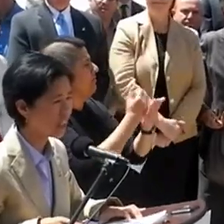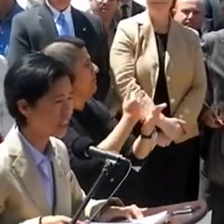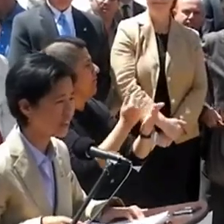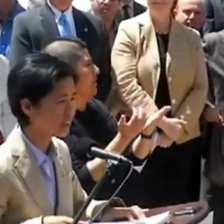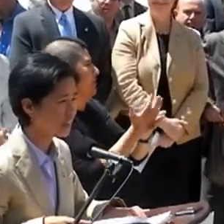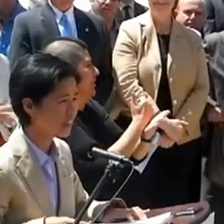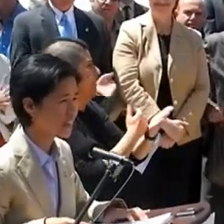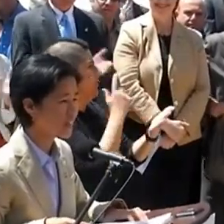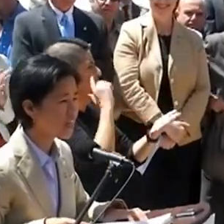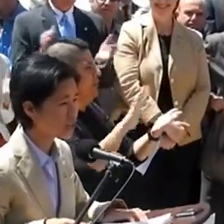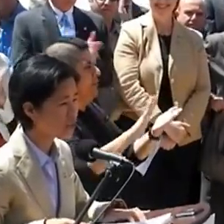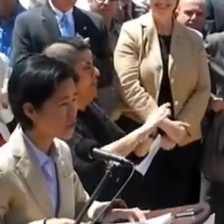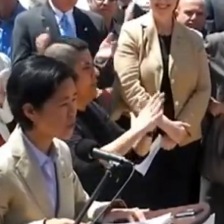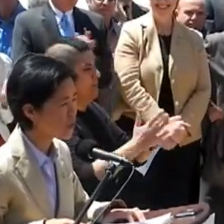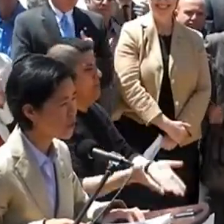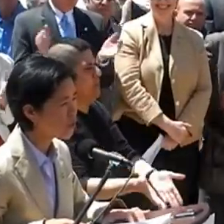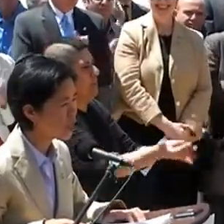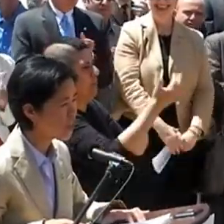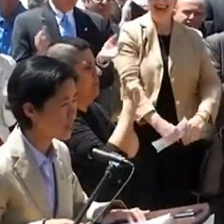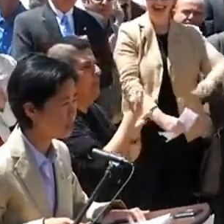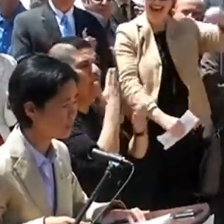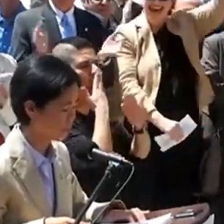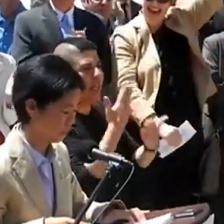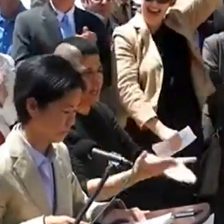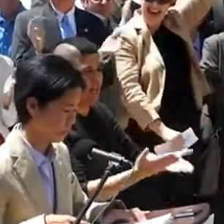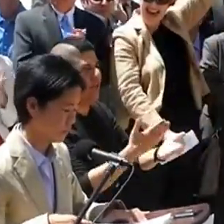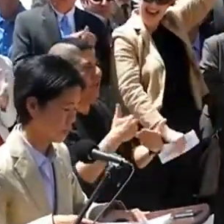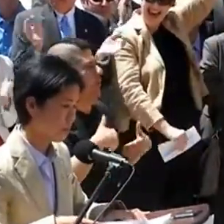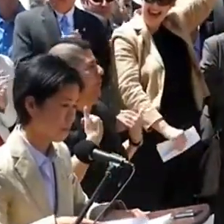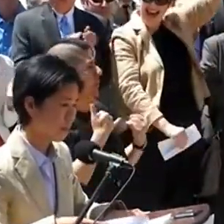their community. Thank you to the Youth Line.